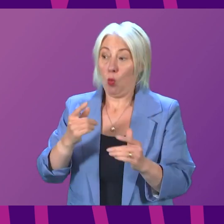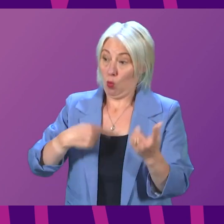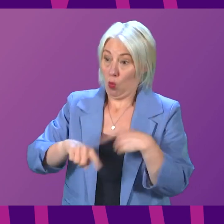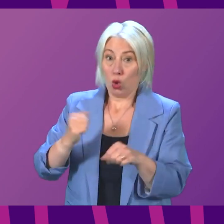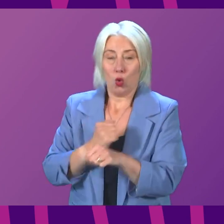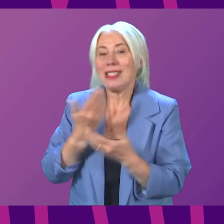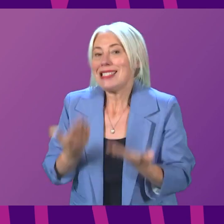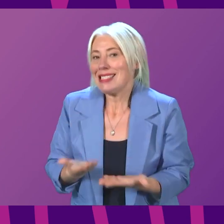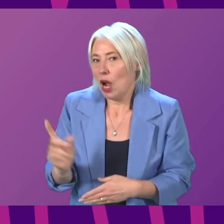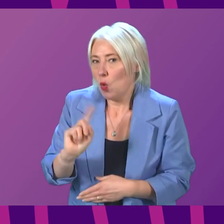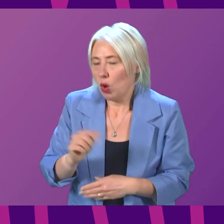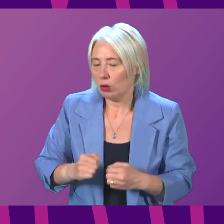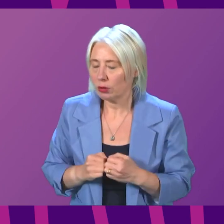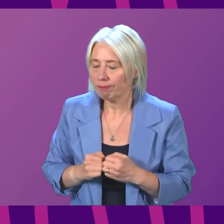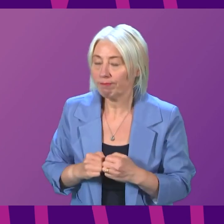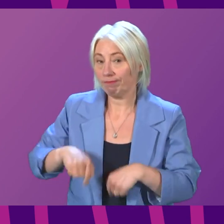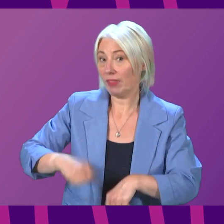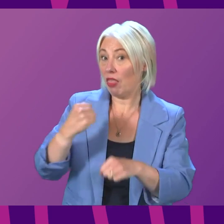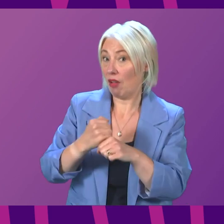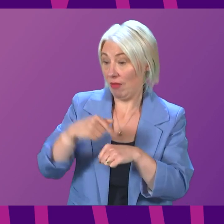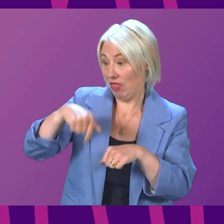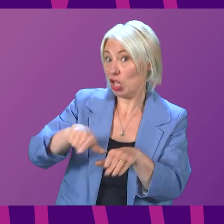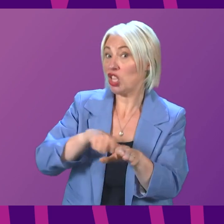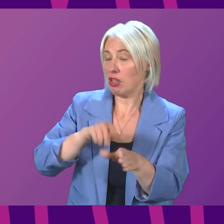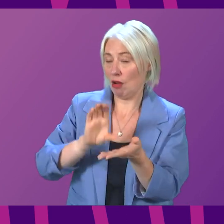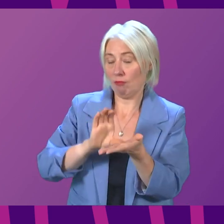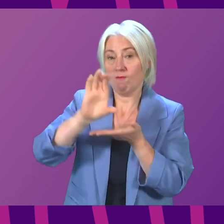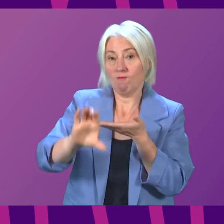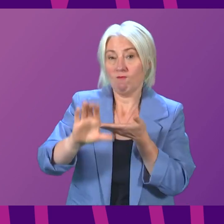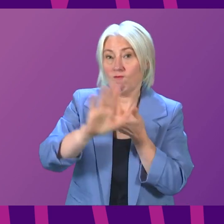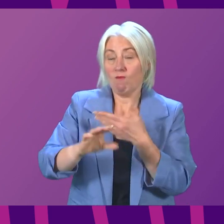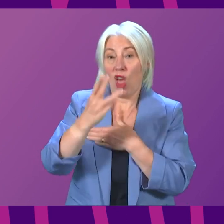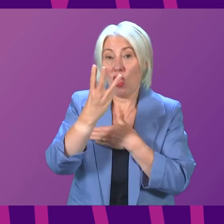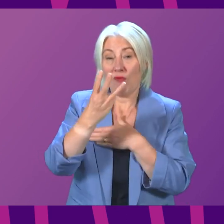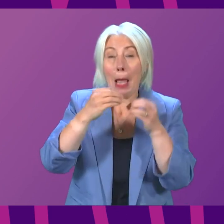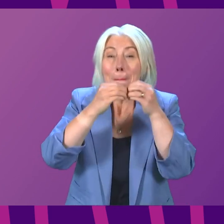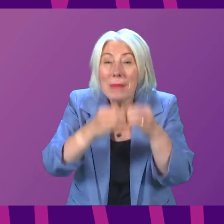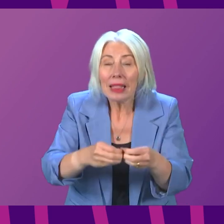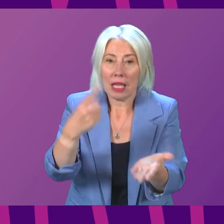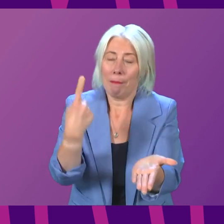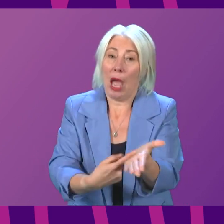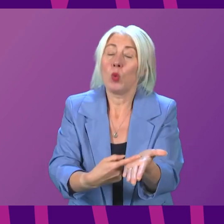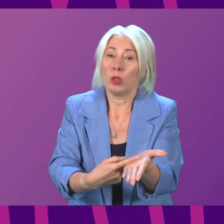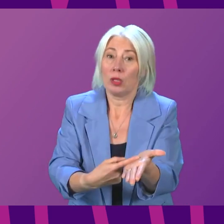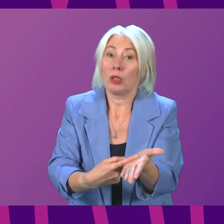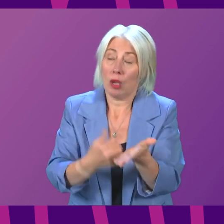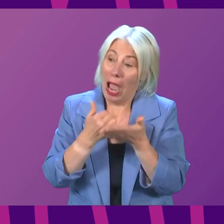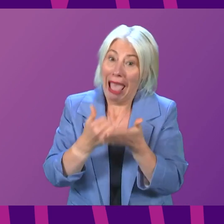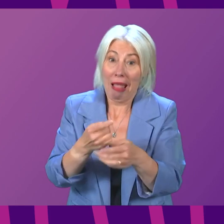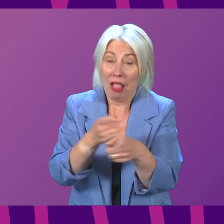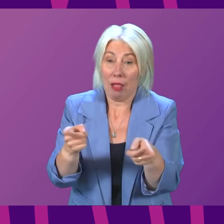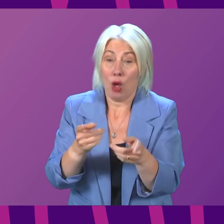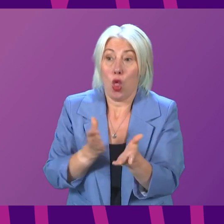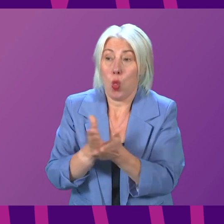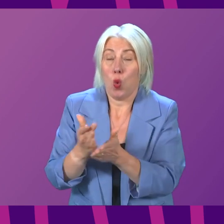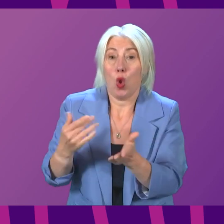now, this Government is, this year, investing almost £3 billion in helping people with the